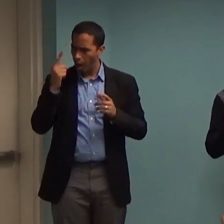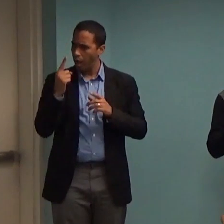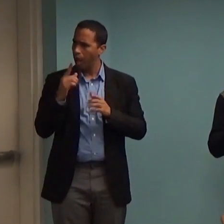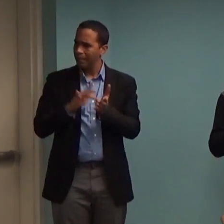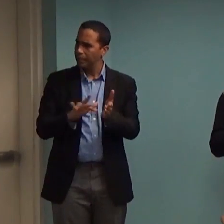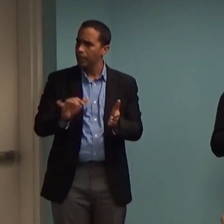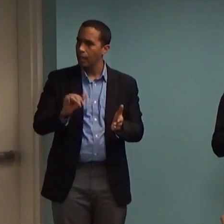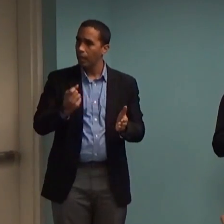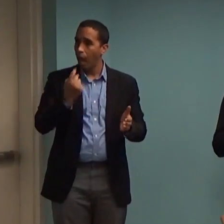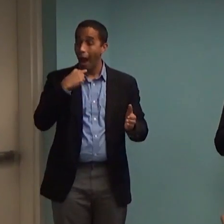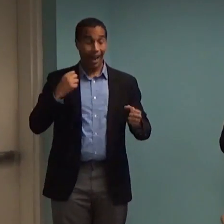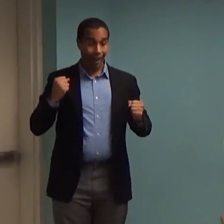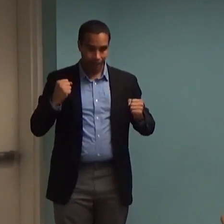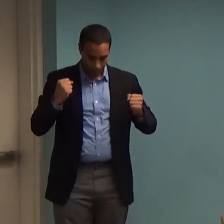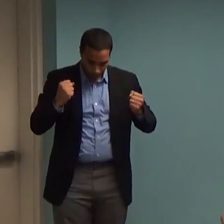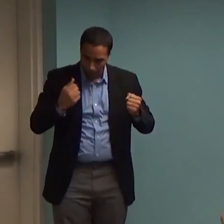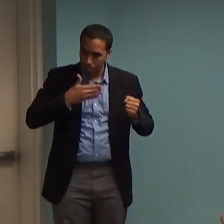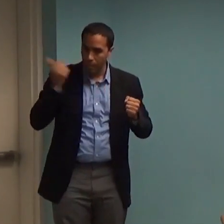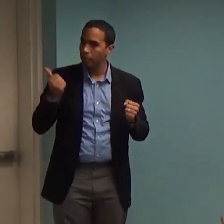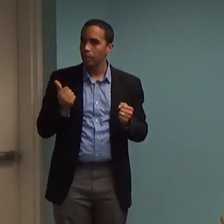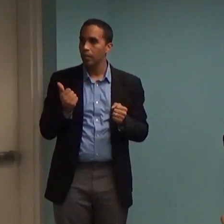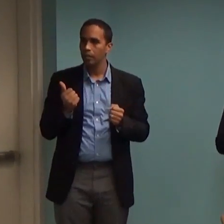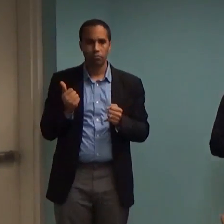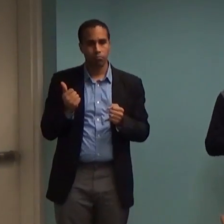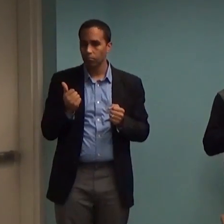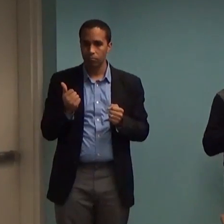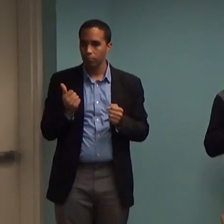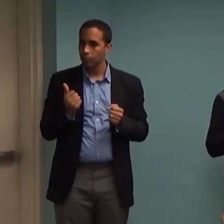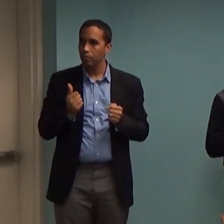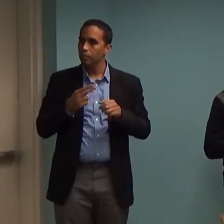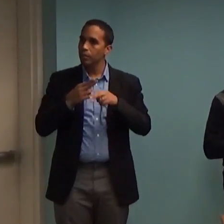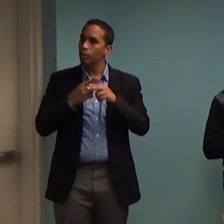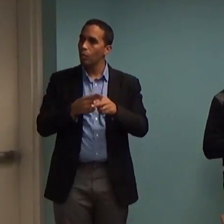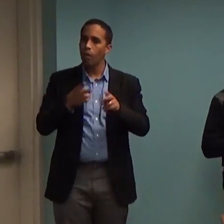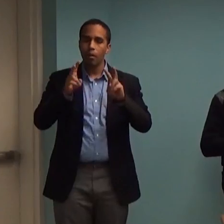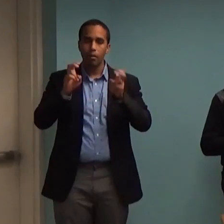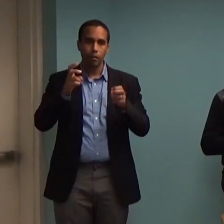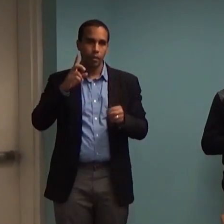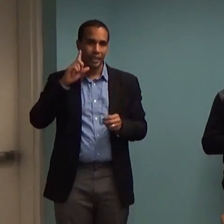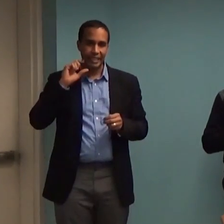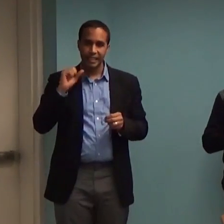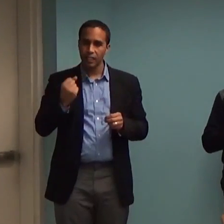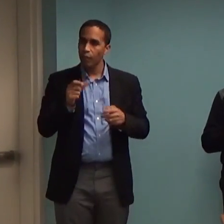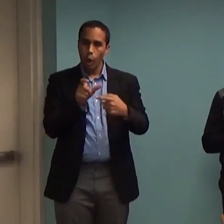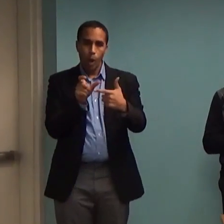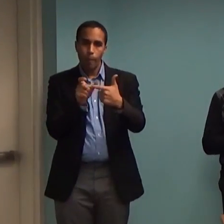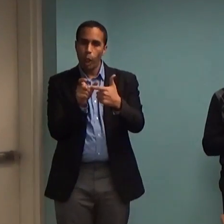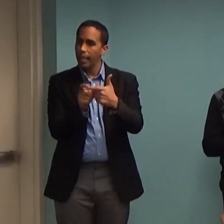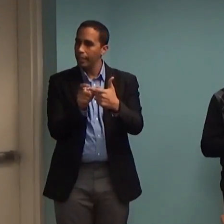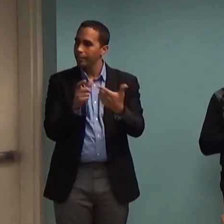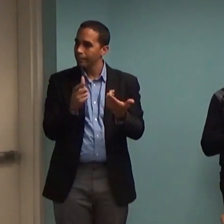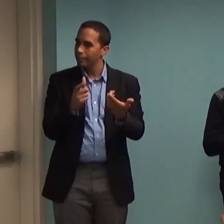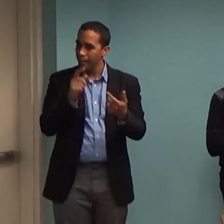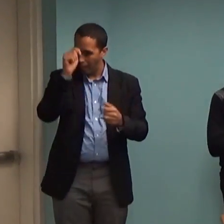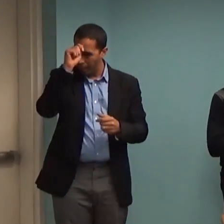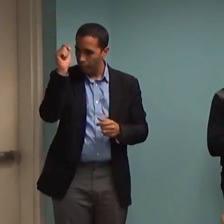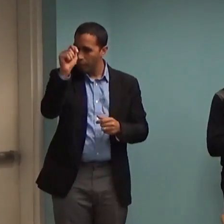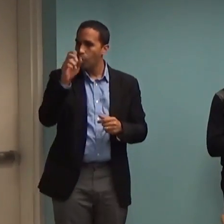notion underlying this is the so-called silver bullet theory. The silver bullet theory or the magic bullet theory is